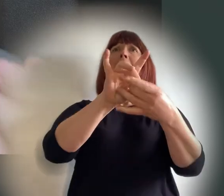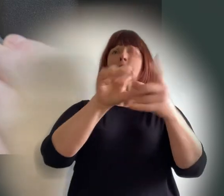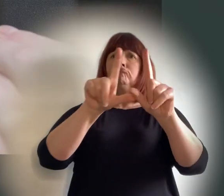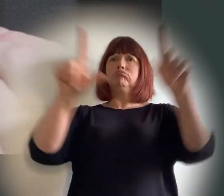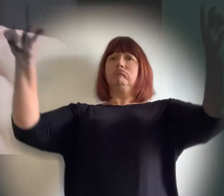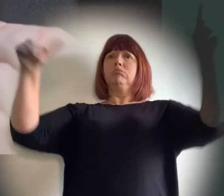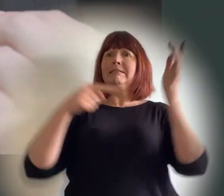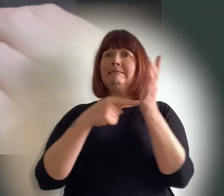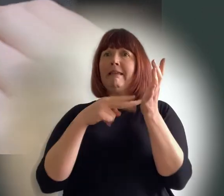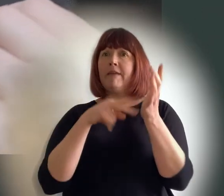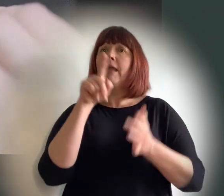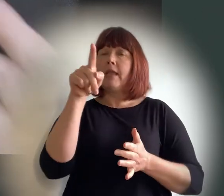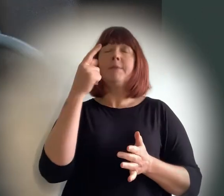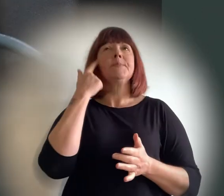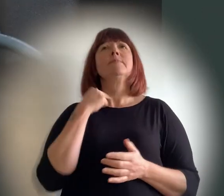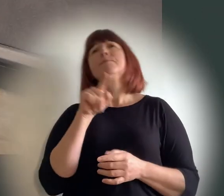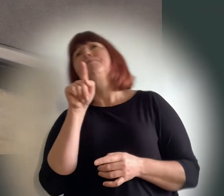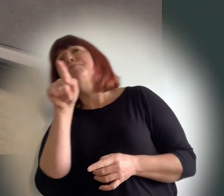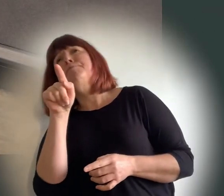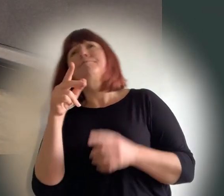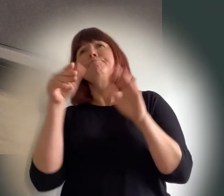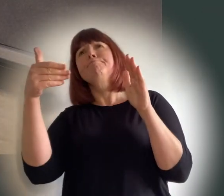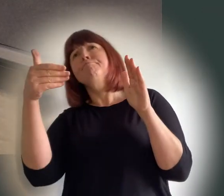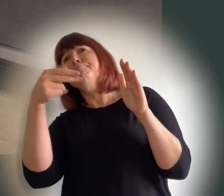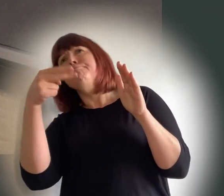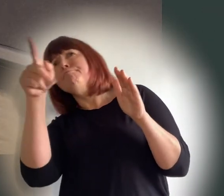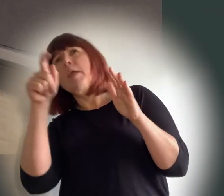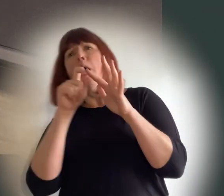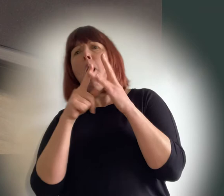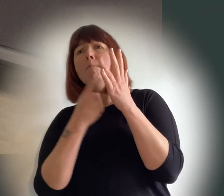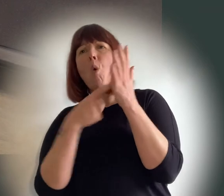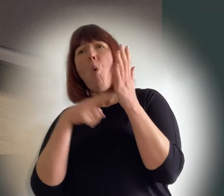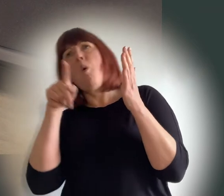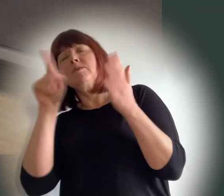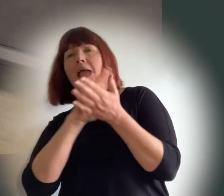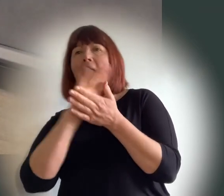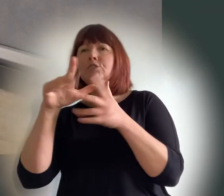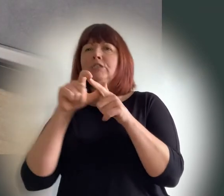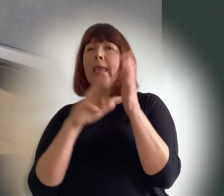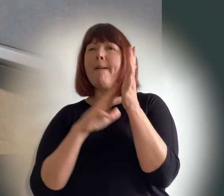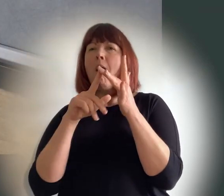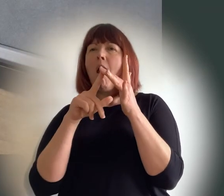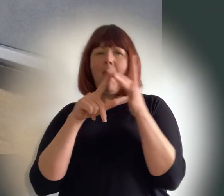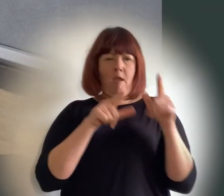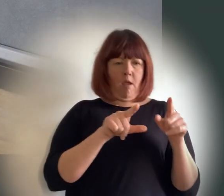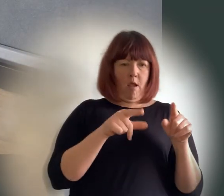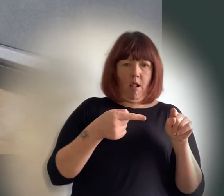has at least one HDMI port on it you can use an HDMI cable to connect your laptop to it and see your desktop on the big